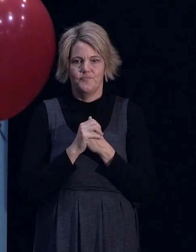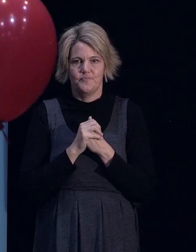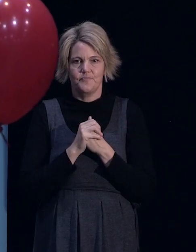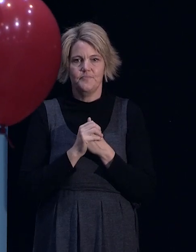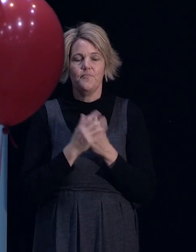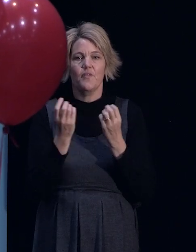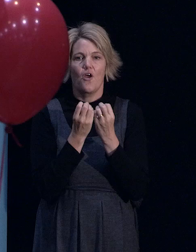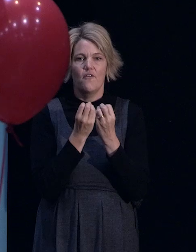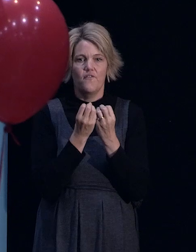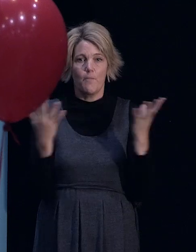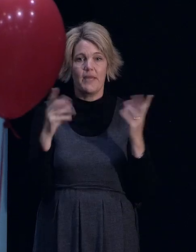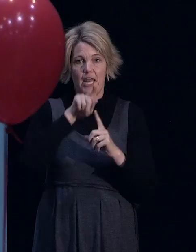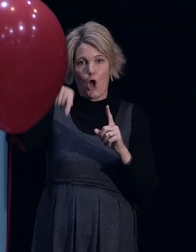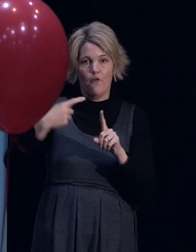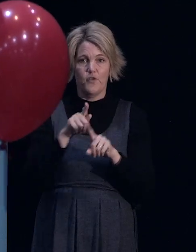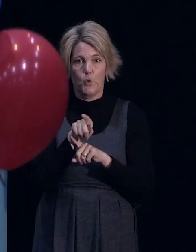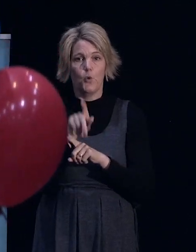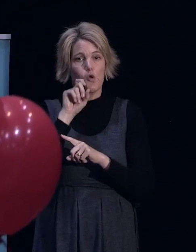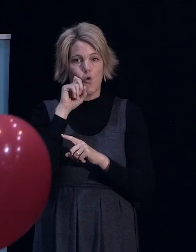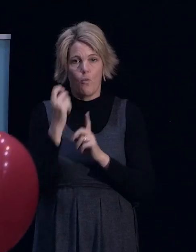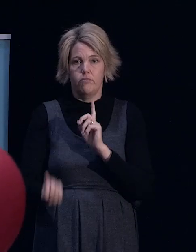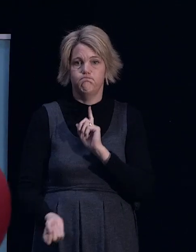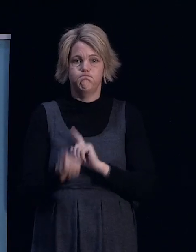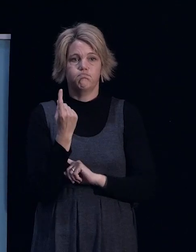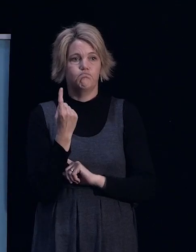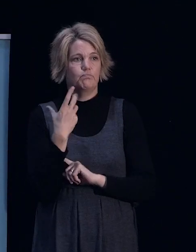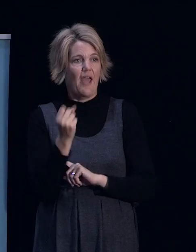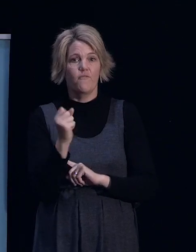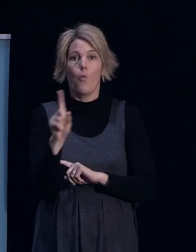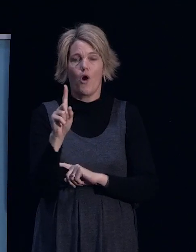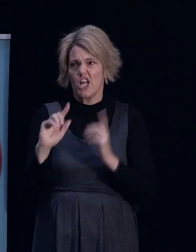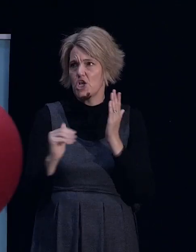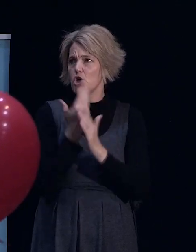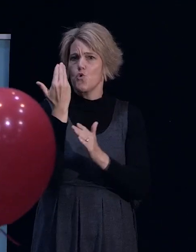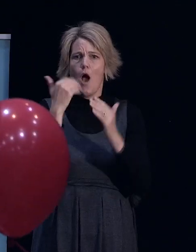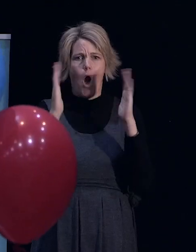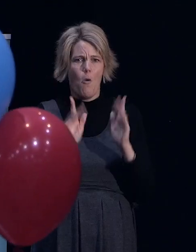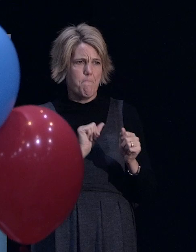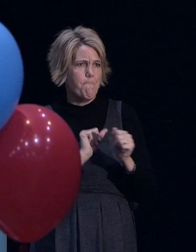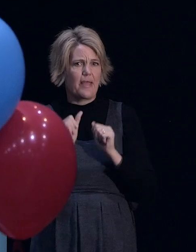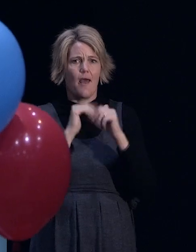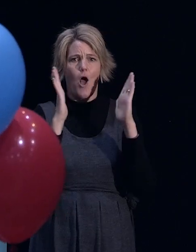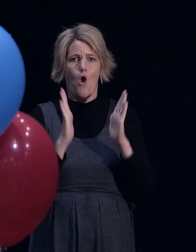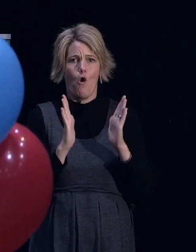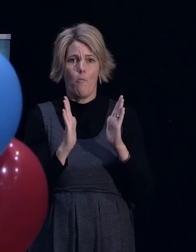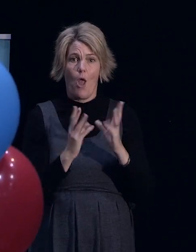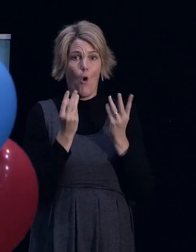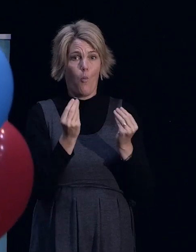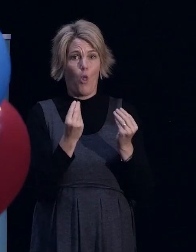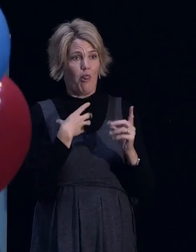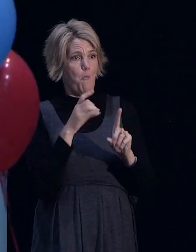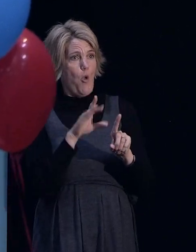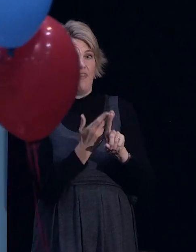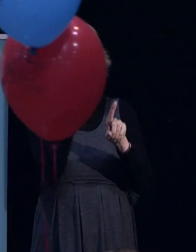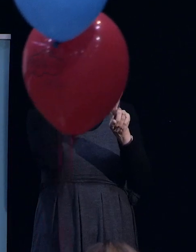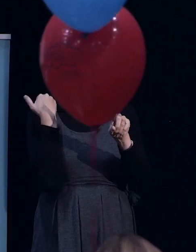many of you, you will end up with newer, better homes that are worth more. You will end